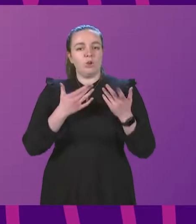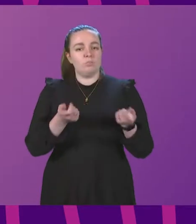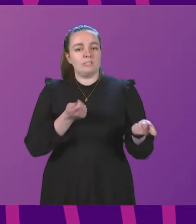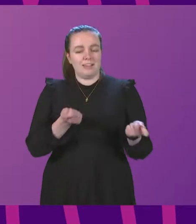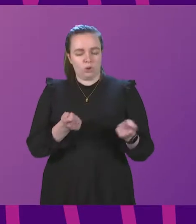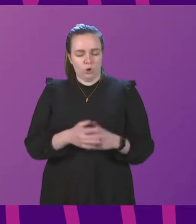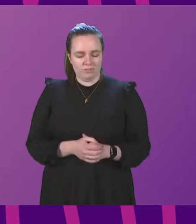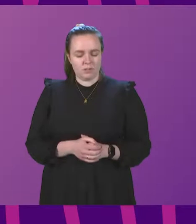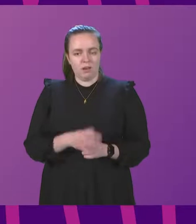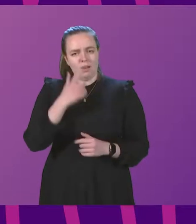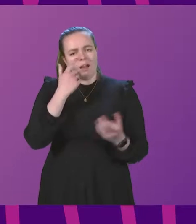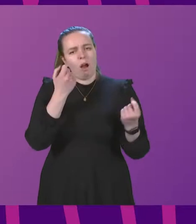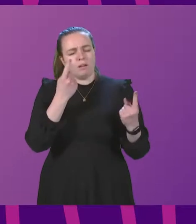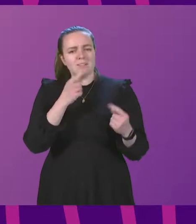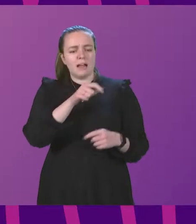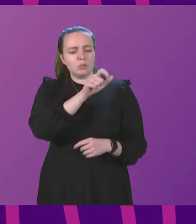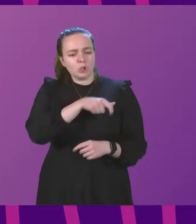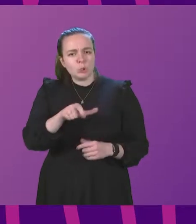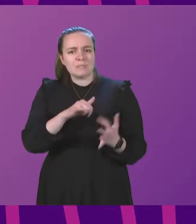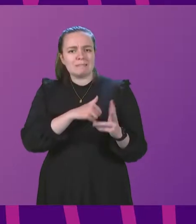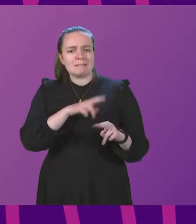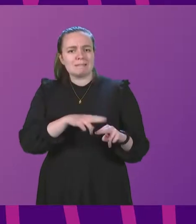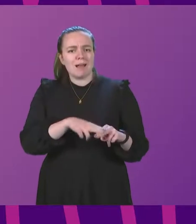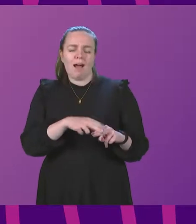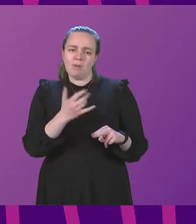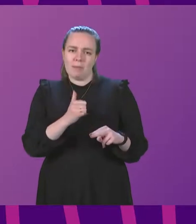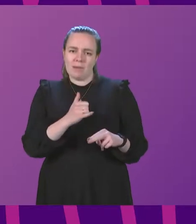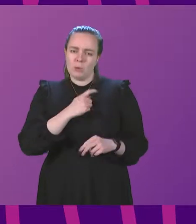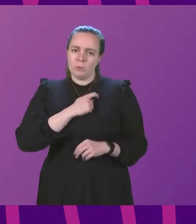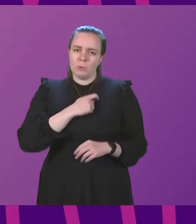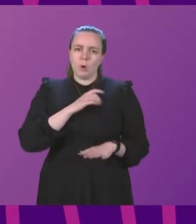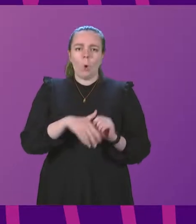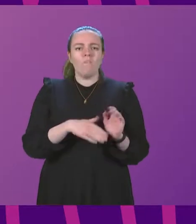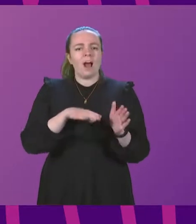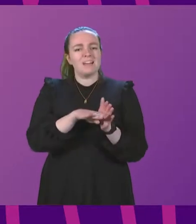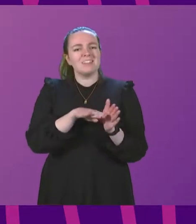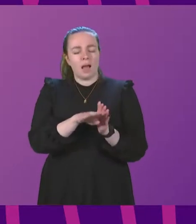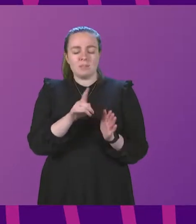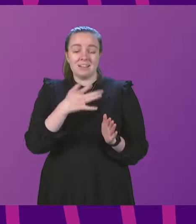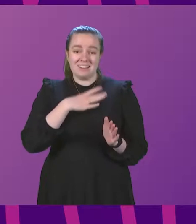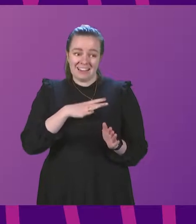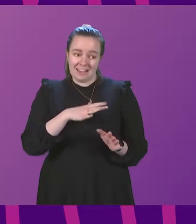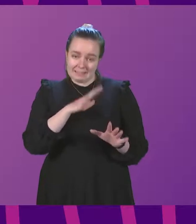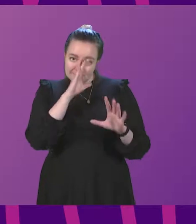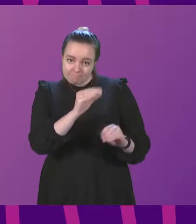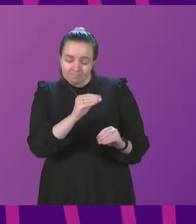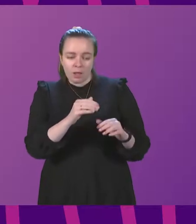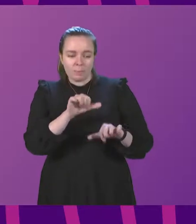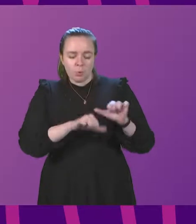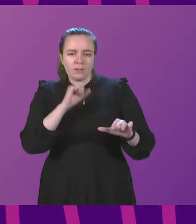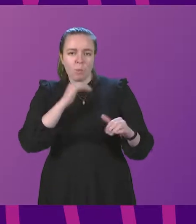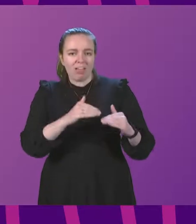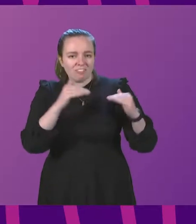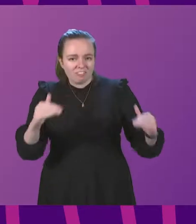understandable that students and staff may be anxious about exams and need assurances that the process will be fair and see the